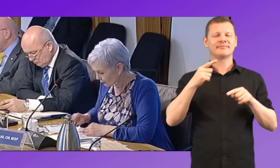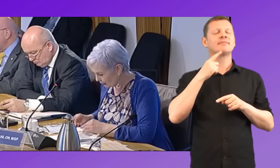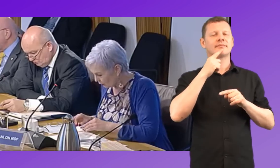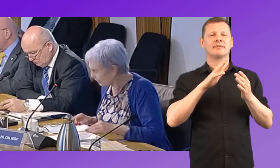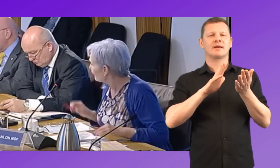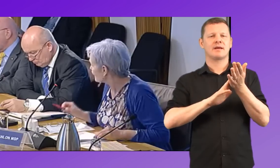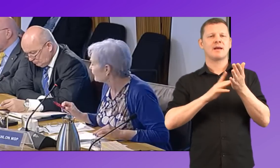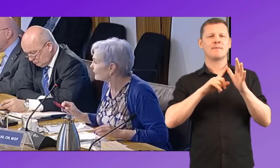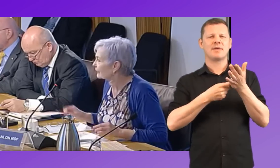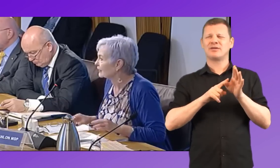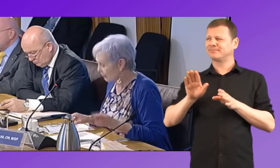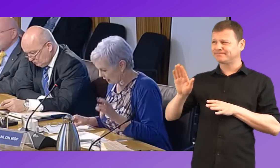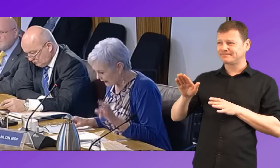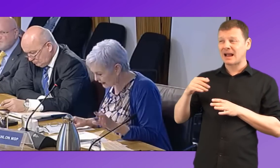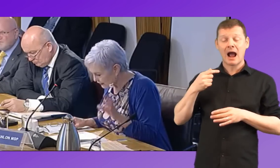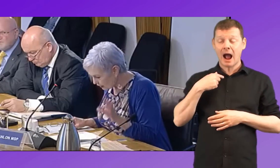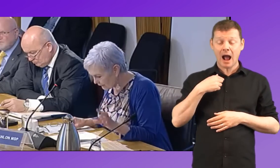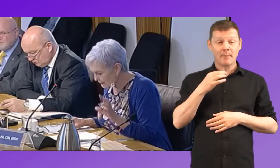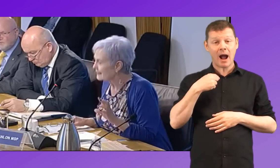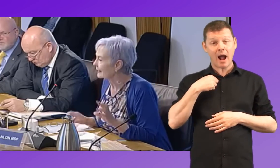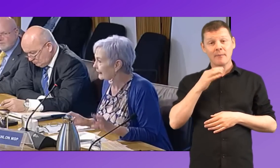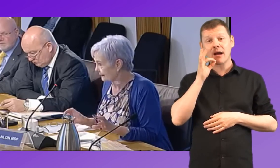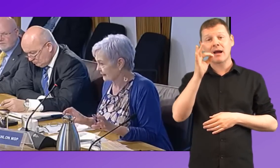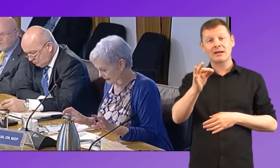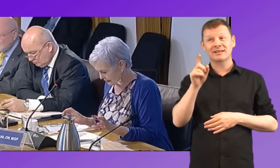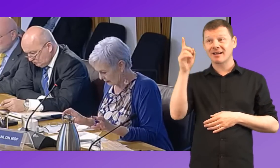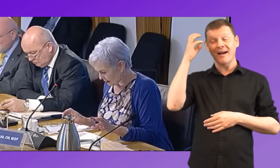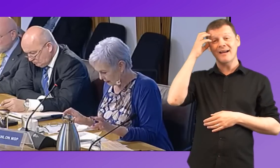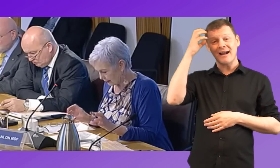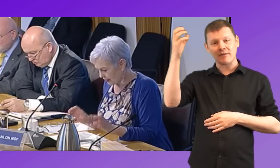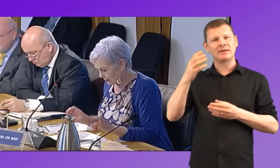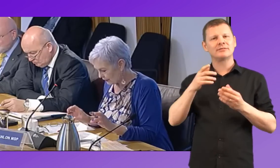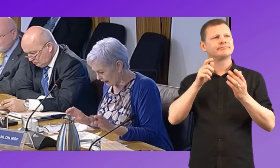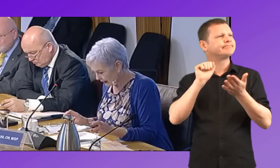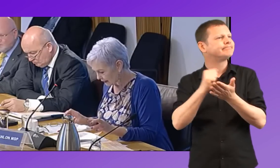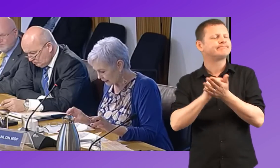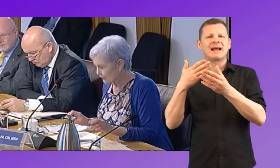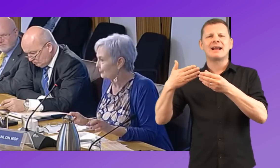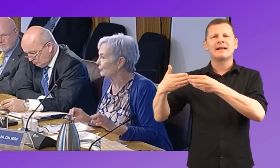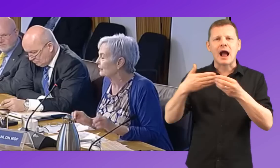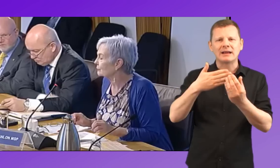but all I'm asking, convener, is the government's guidance in terms of early year support and